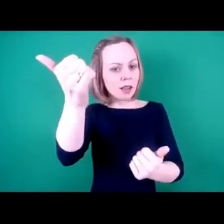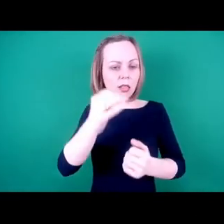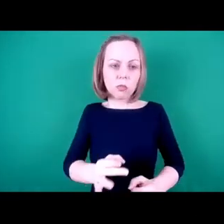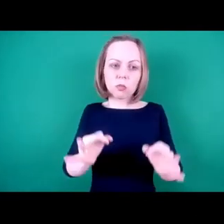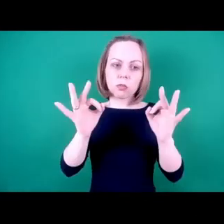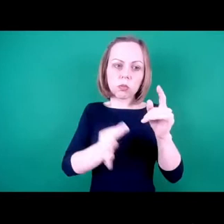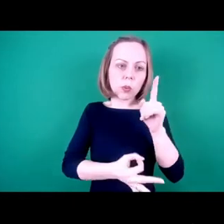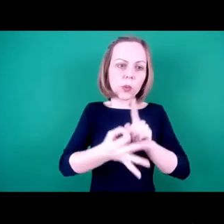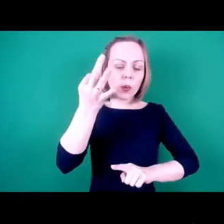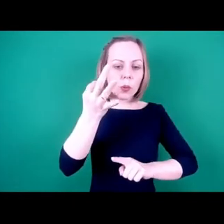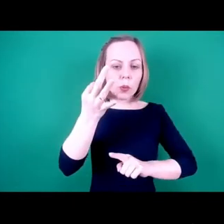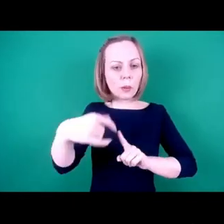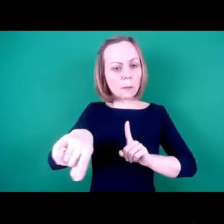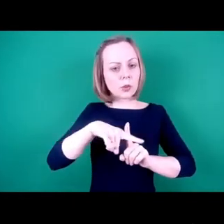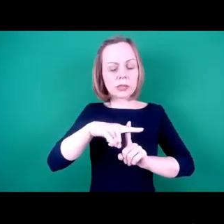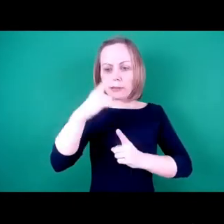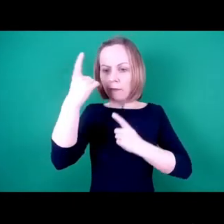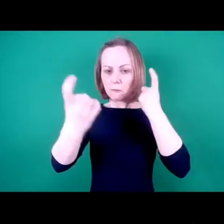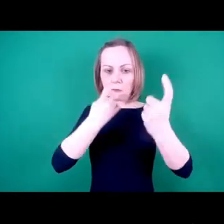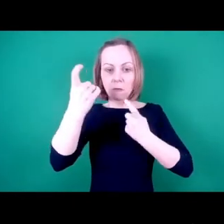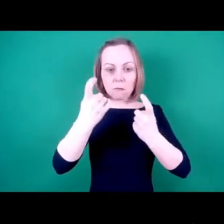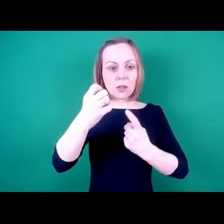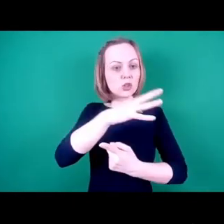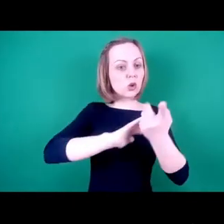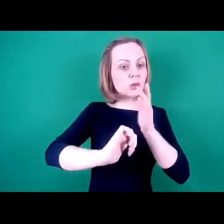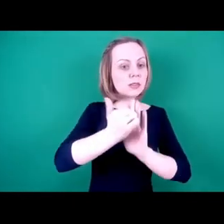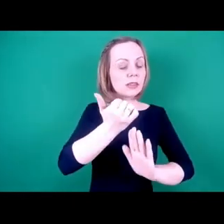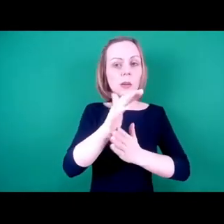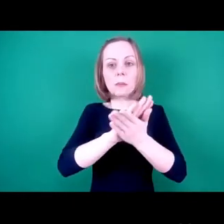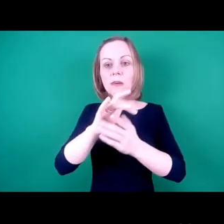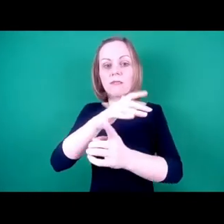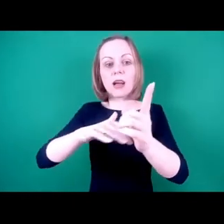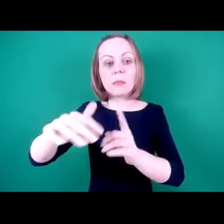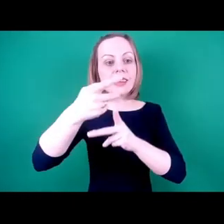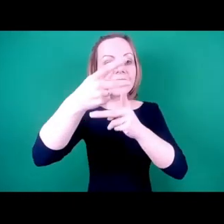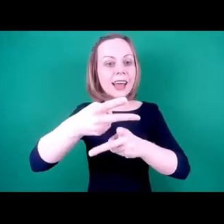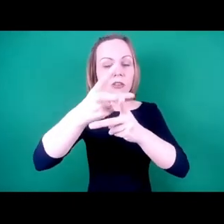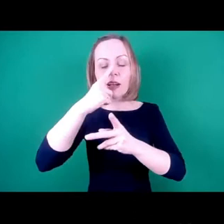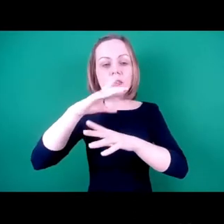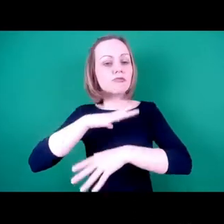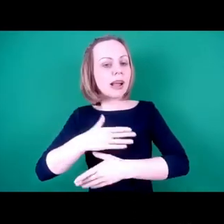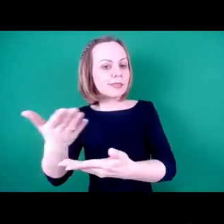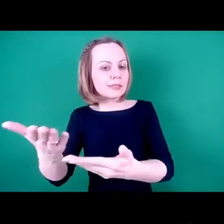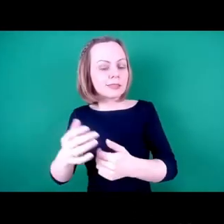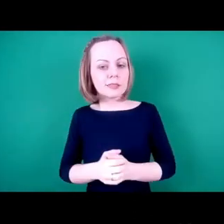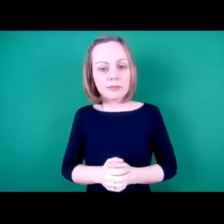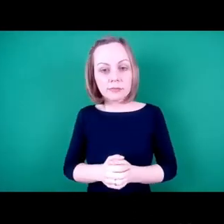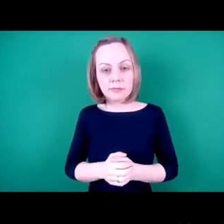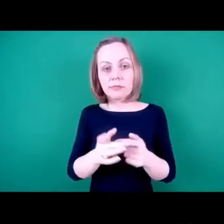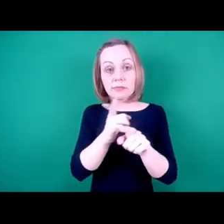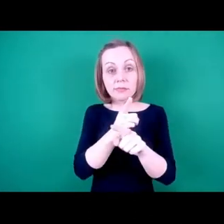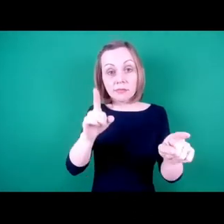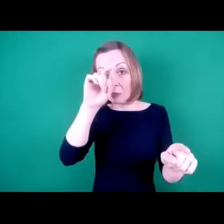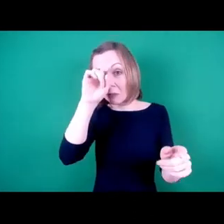social skills and respite for exhausted parents and carers. Now, I'm sure that you will join me in